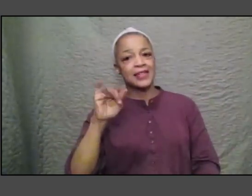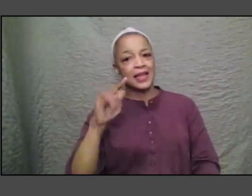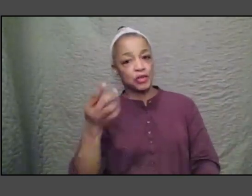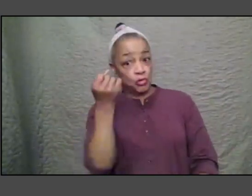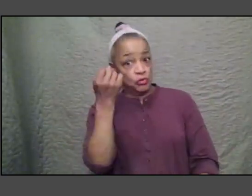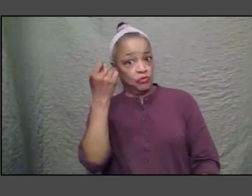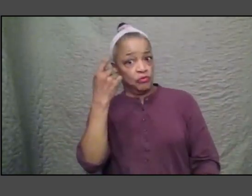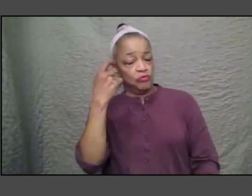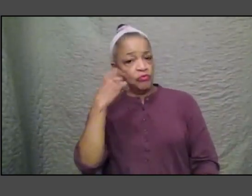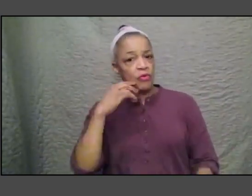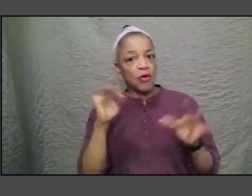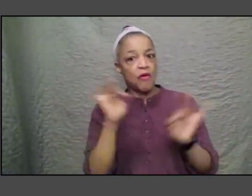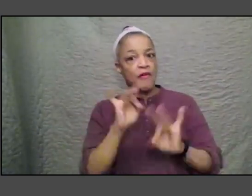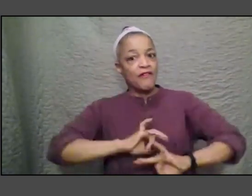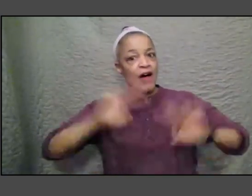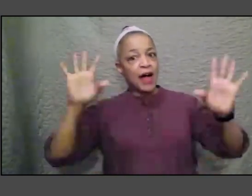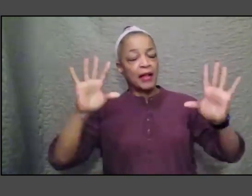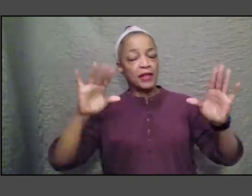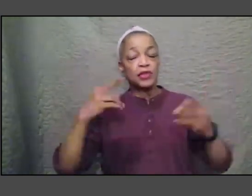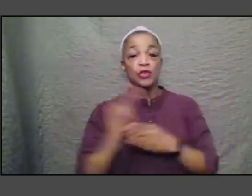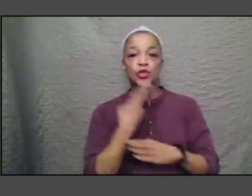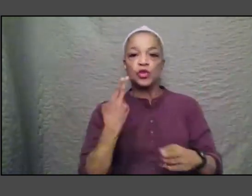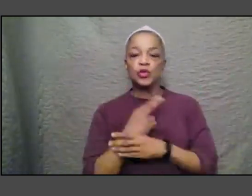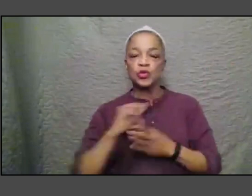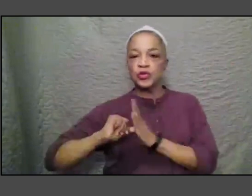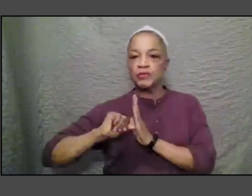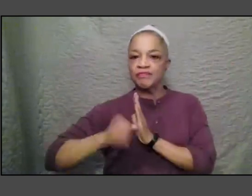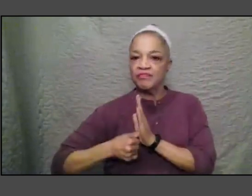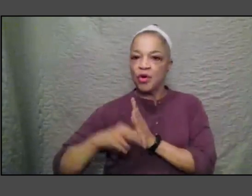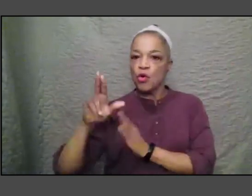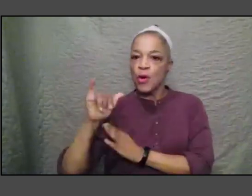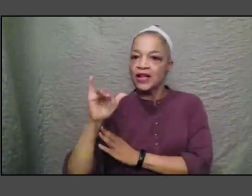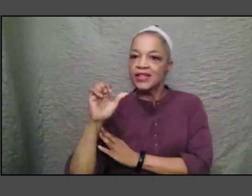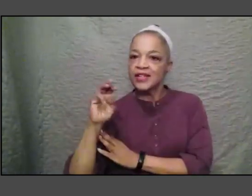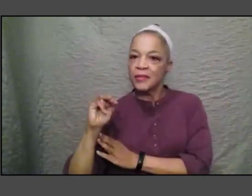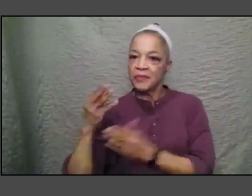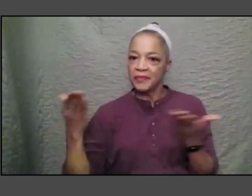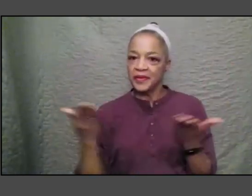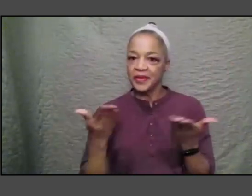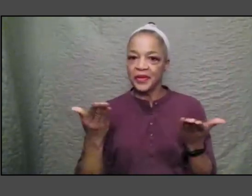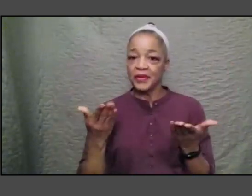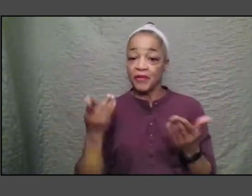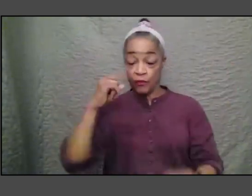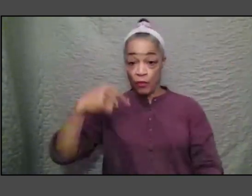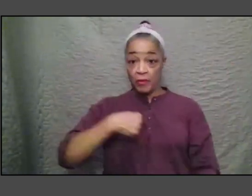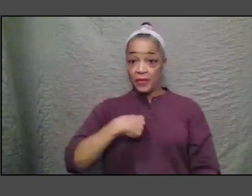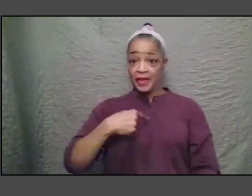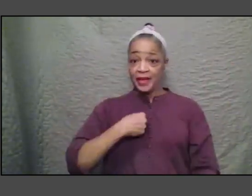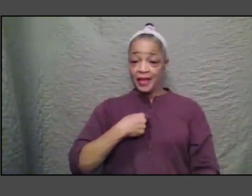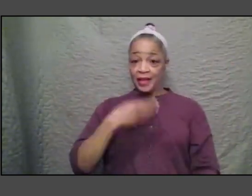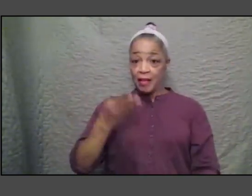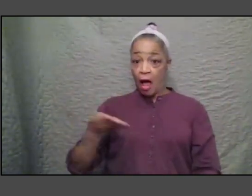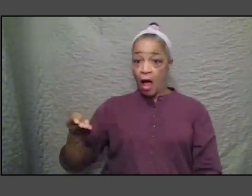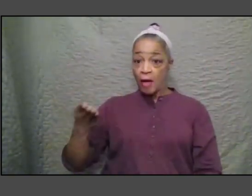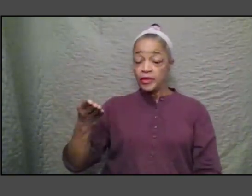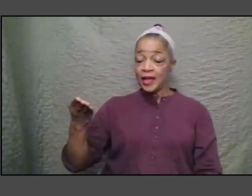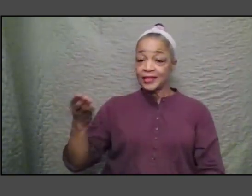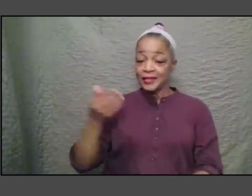used to reinforce racism in this country so for me the objects were really a way yes i had to do that to build a